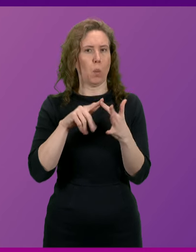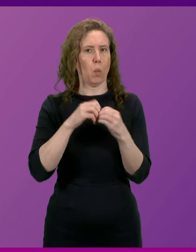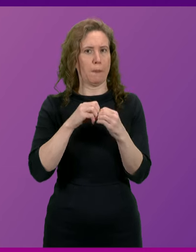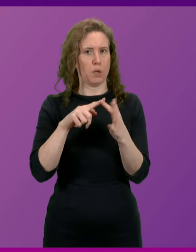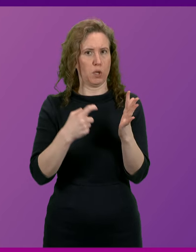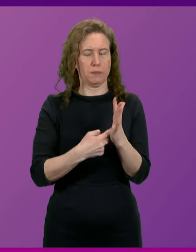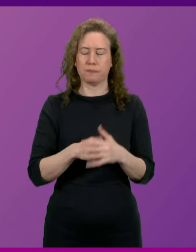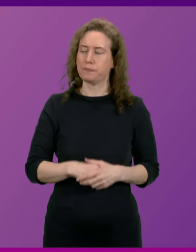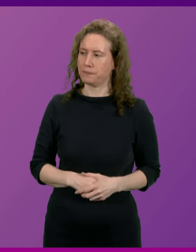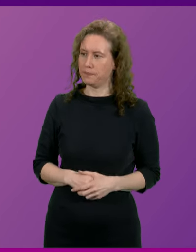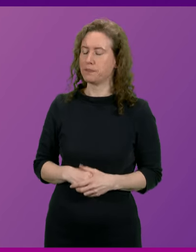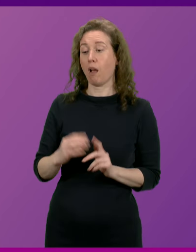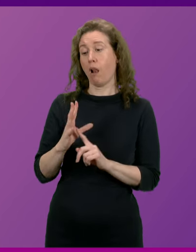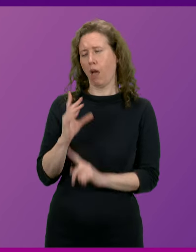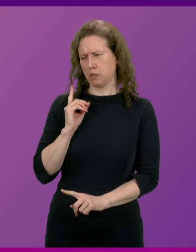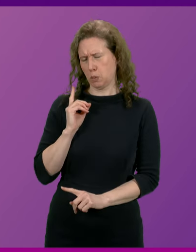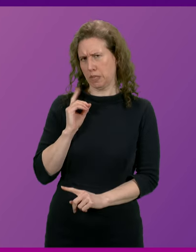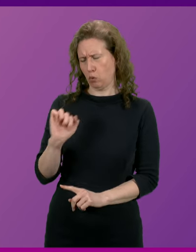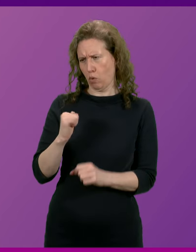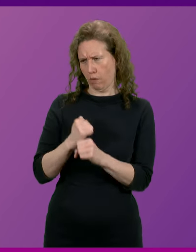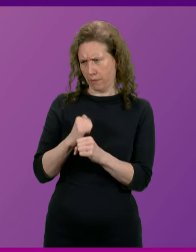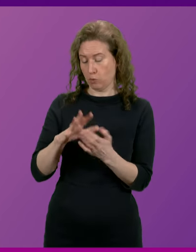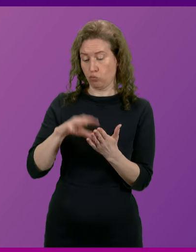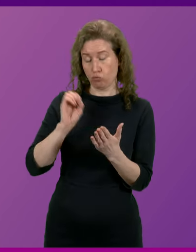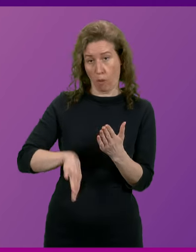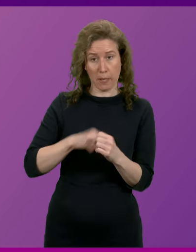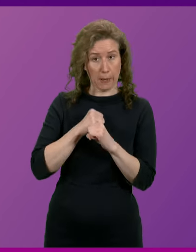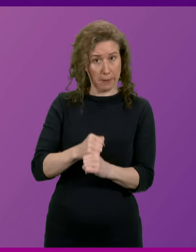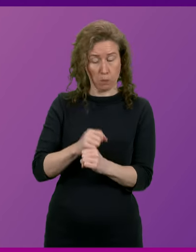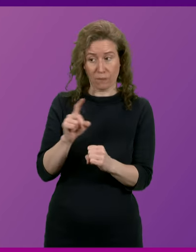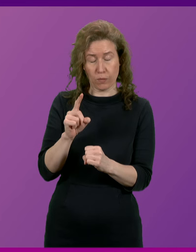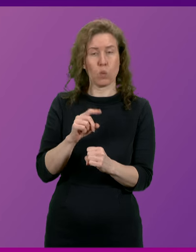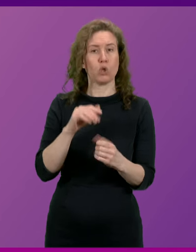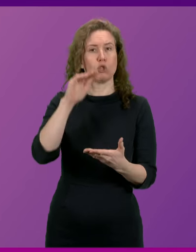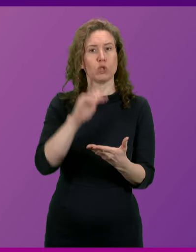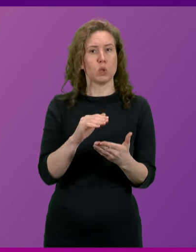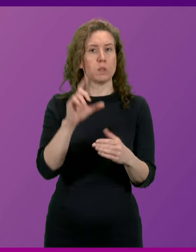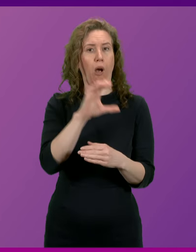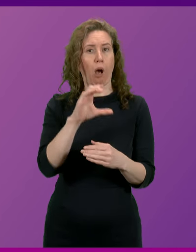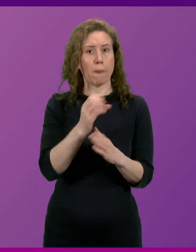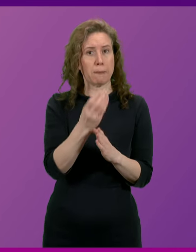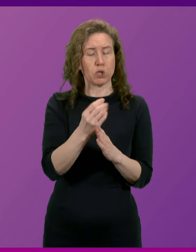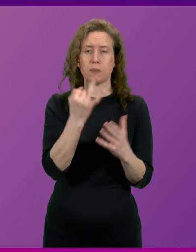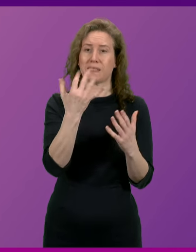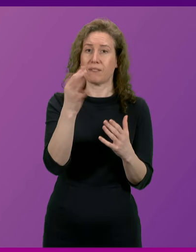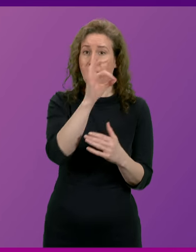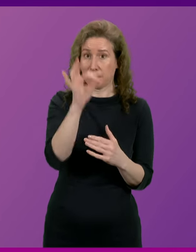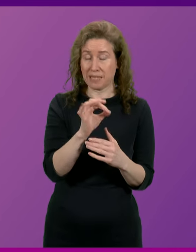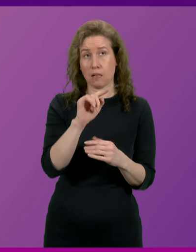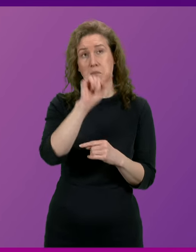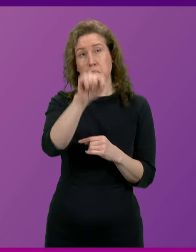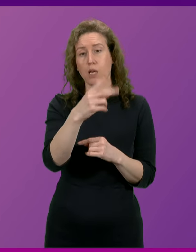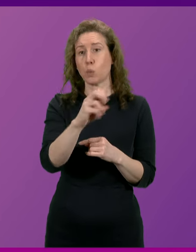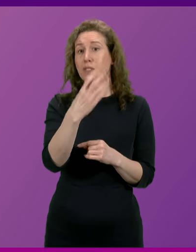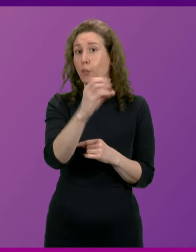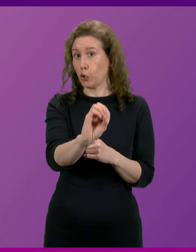First Minister, last week your government scrapped the Scottish Government's commitment to reducing carbon emissions by 75 per cent by 2030.